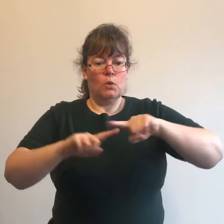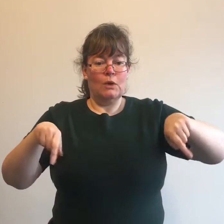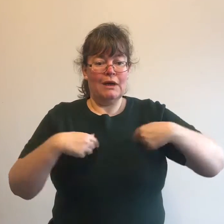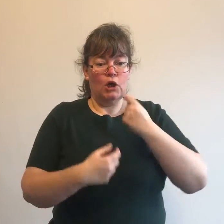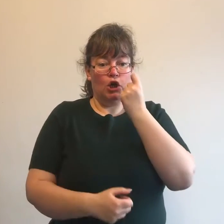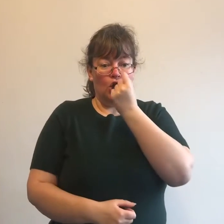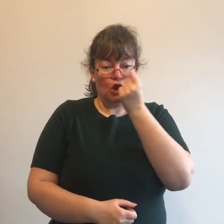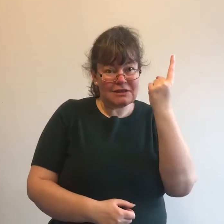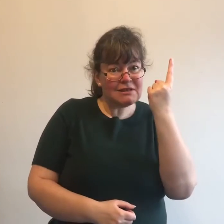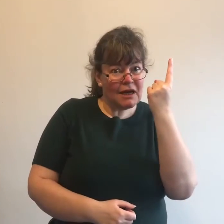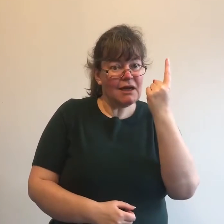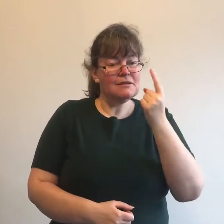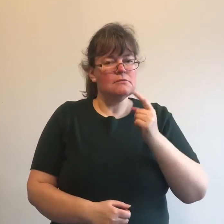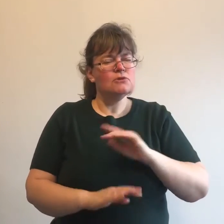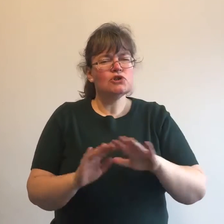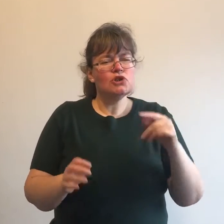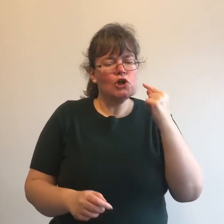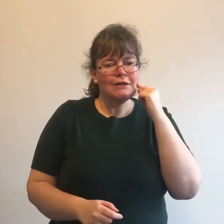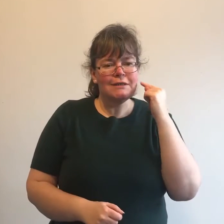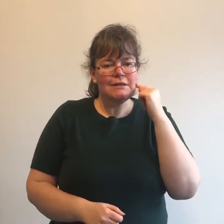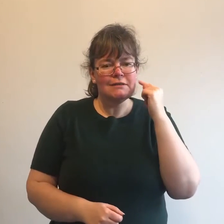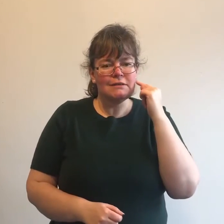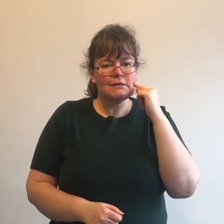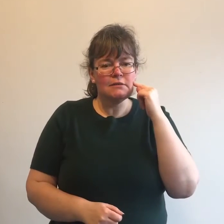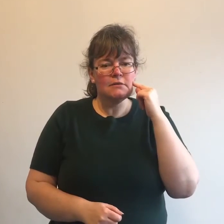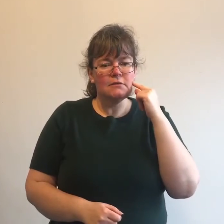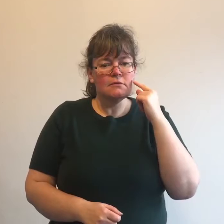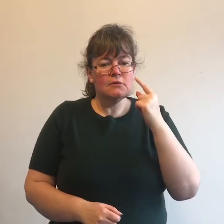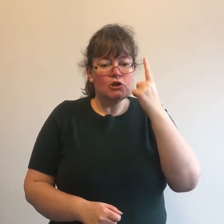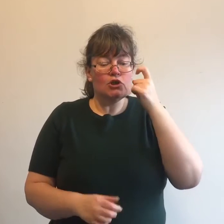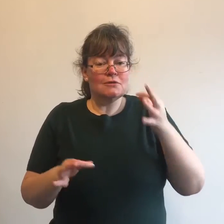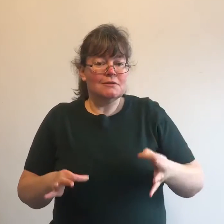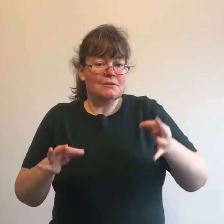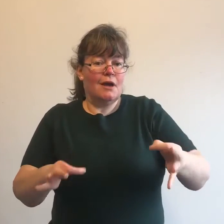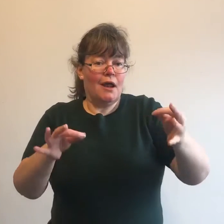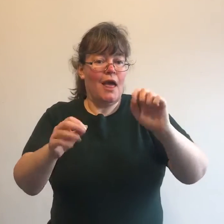What's the time? No one's at What's the time?